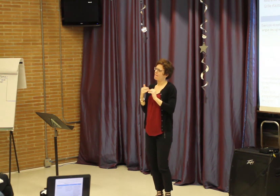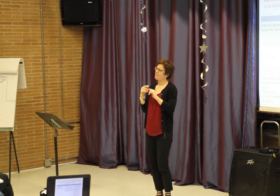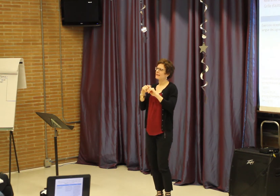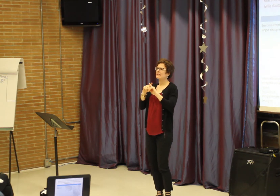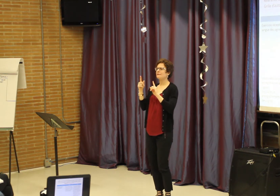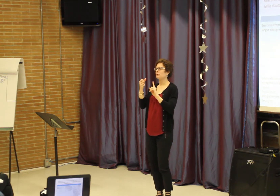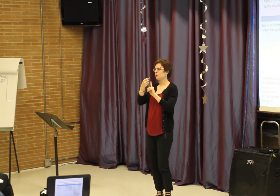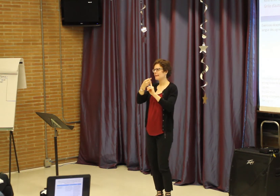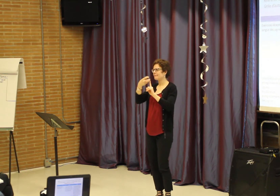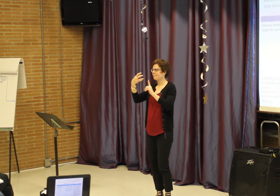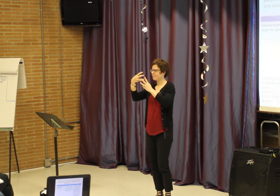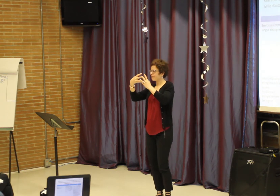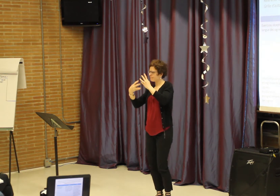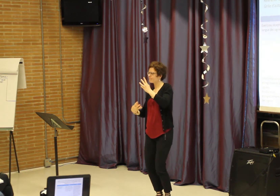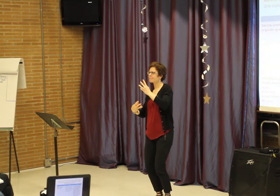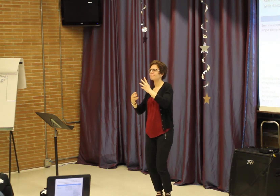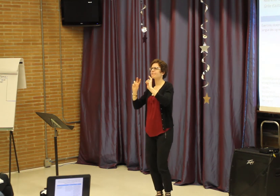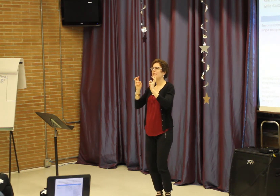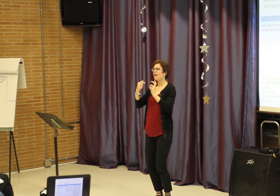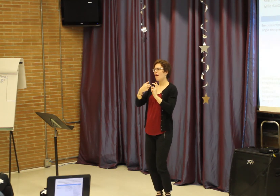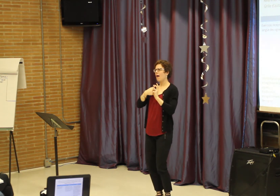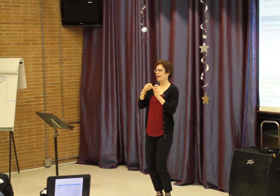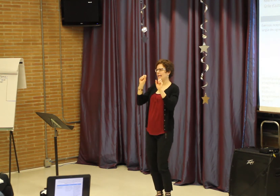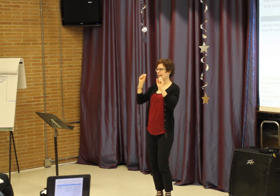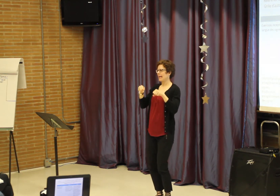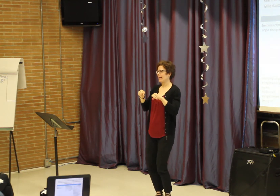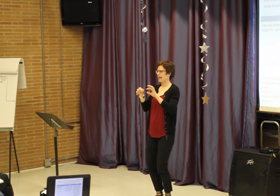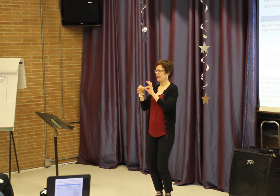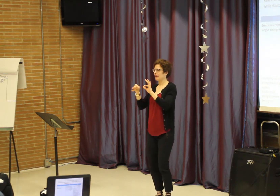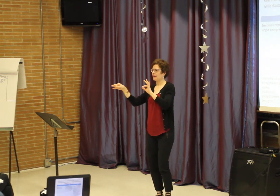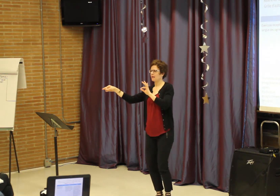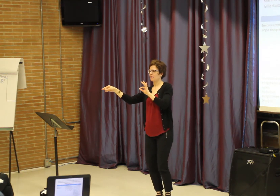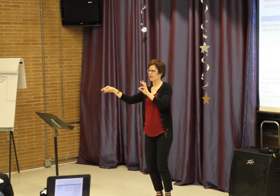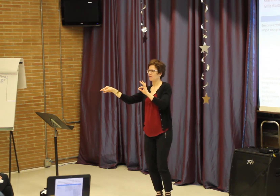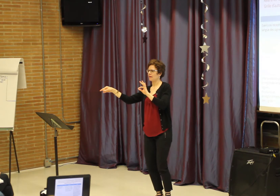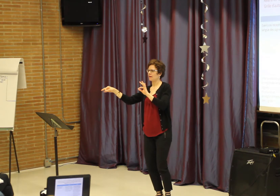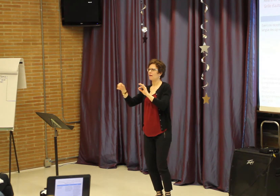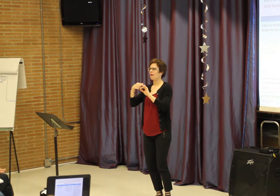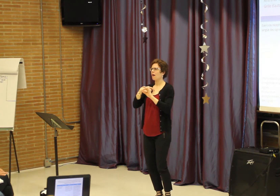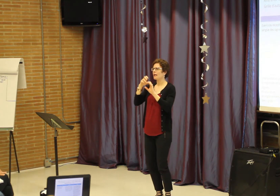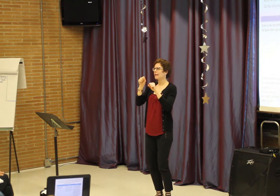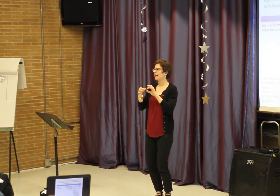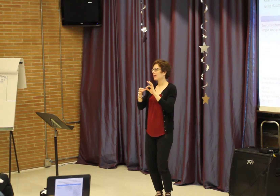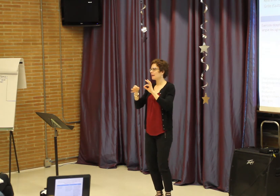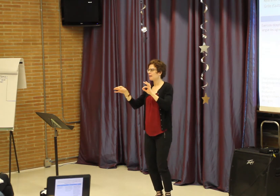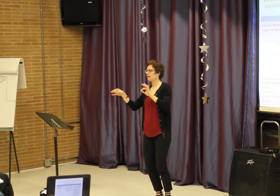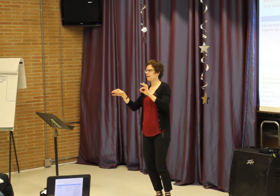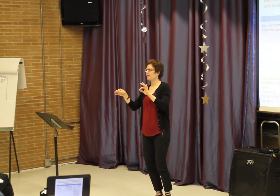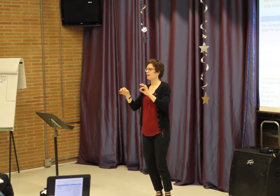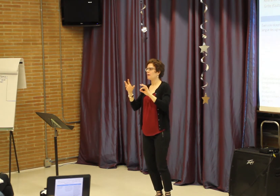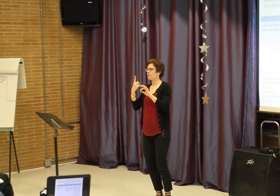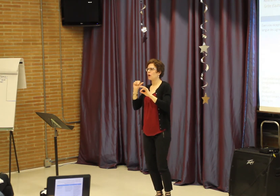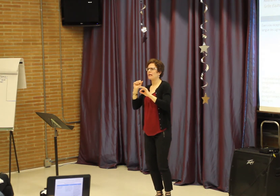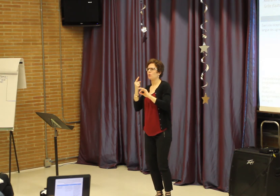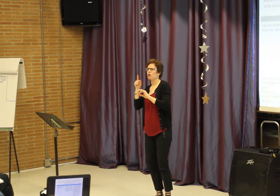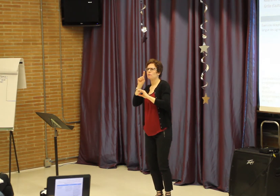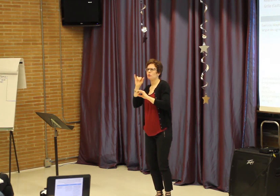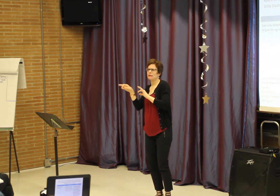for each of the levels, the A1, the A2, B1, B2 levels, and these descriptors state what the language learner can do.